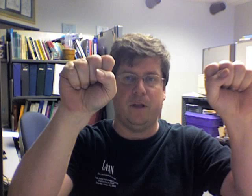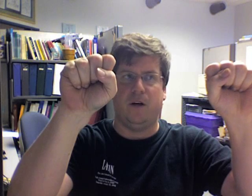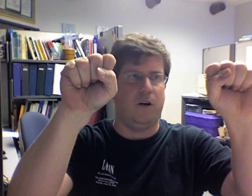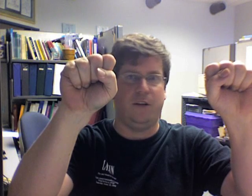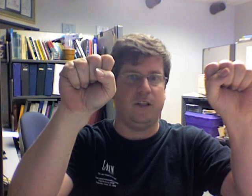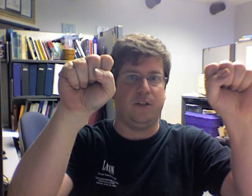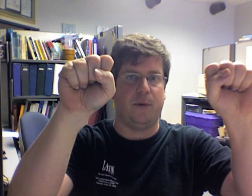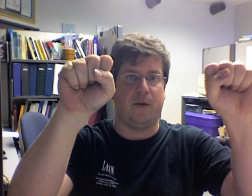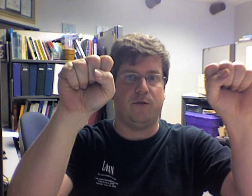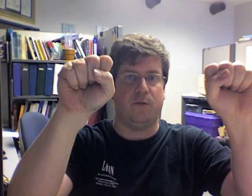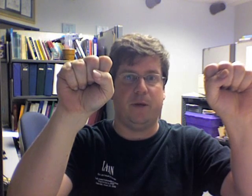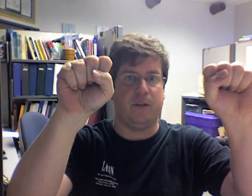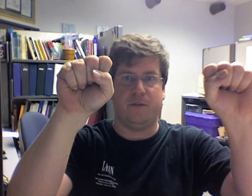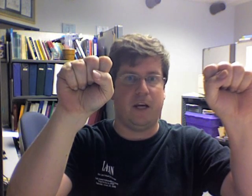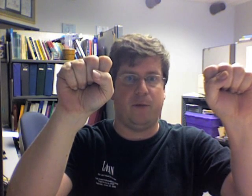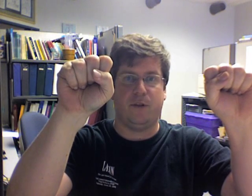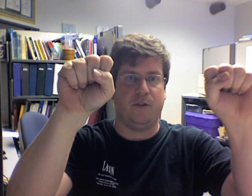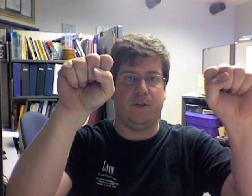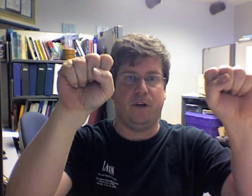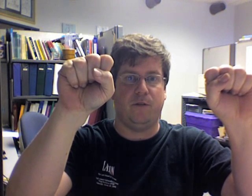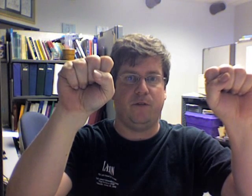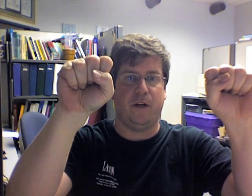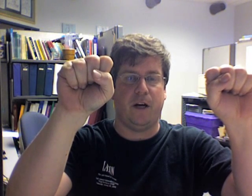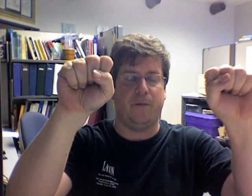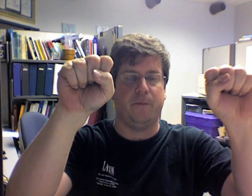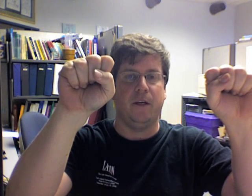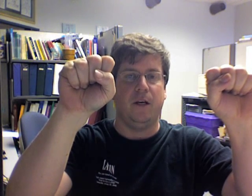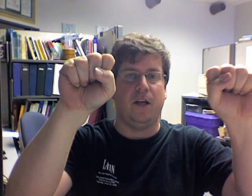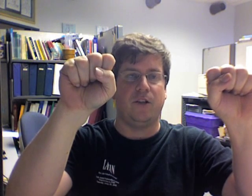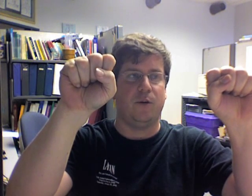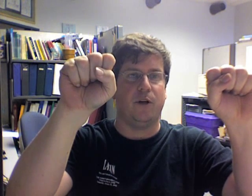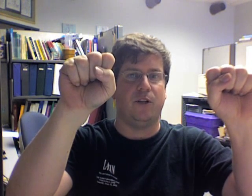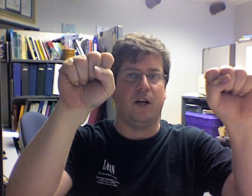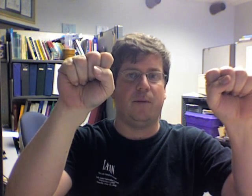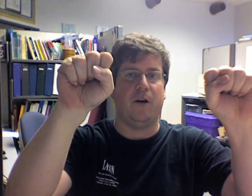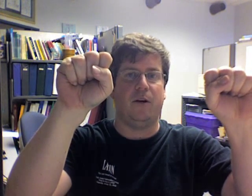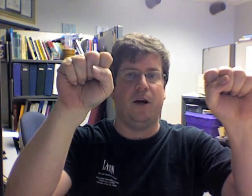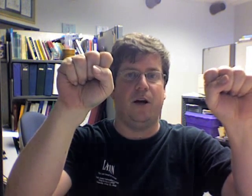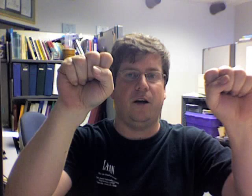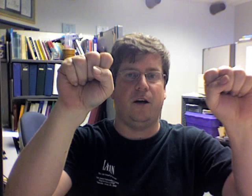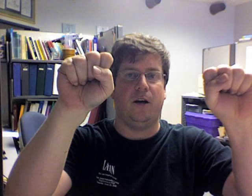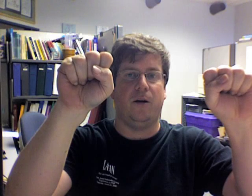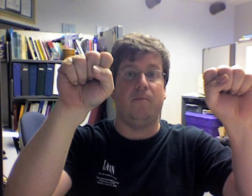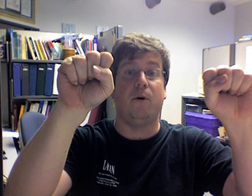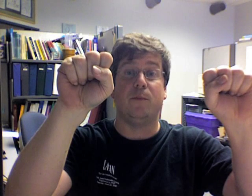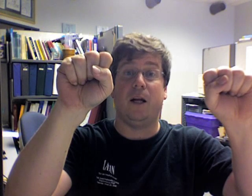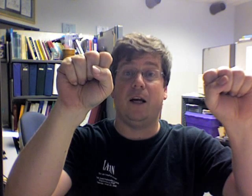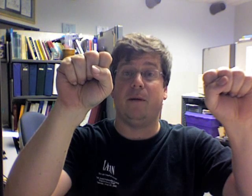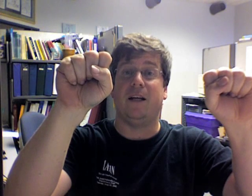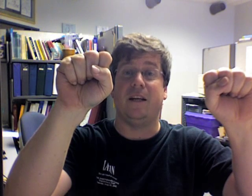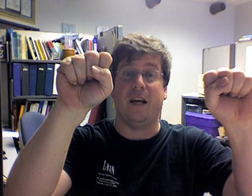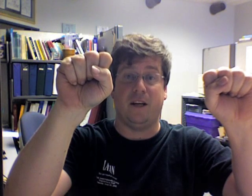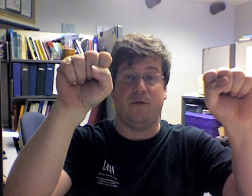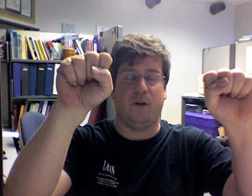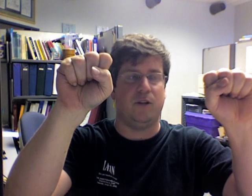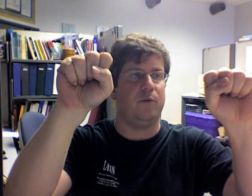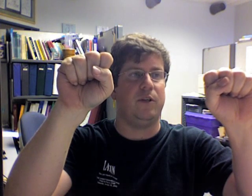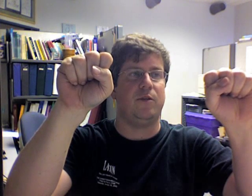All these things are backwards for me because of cameras. It's very, it's very odd. And so we're going to talk about, uh, multiplying by negative 1. So what does